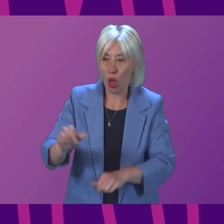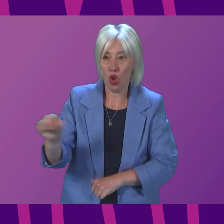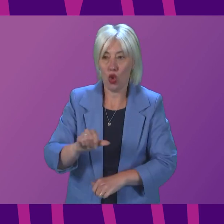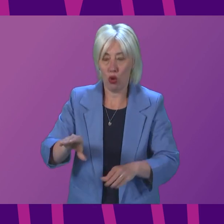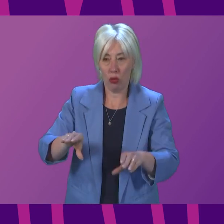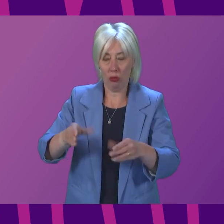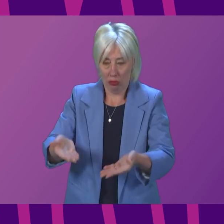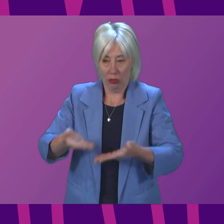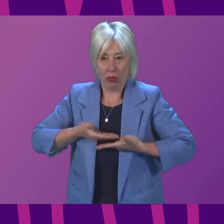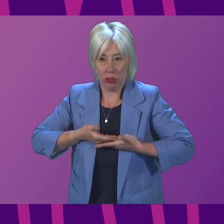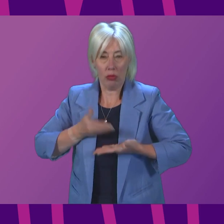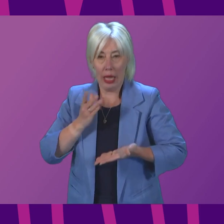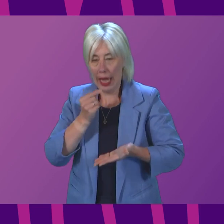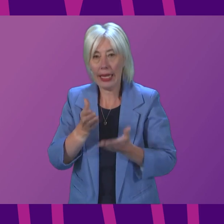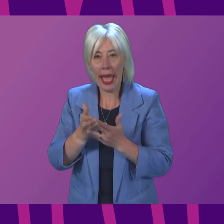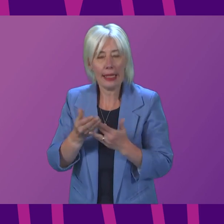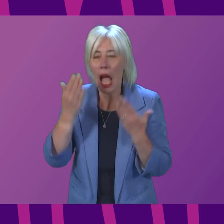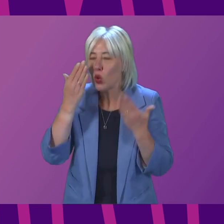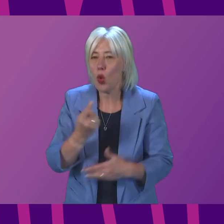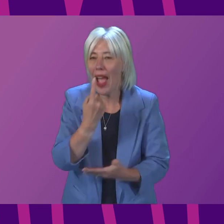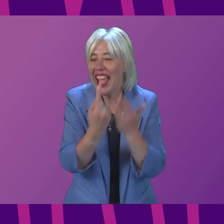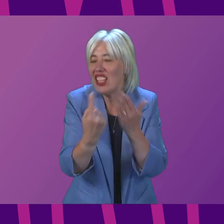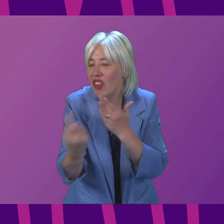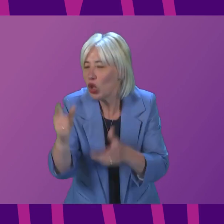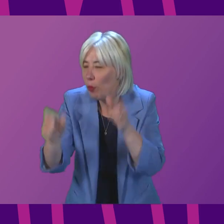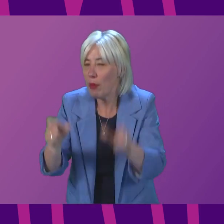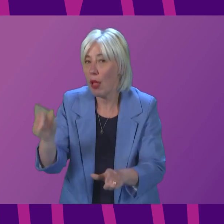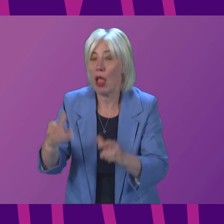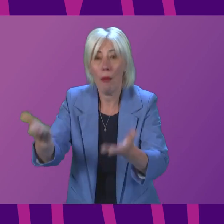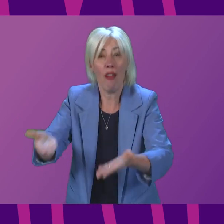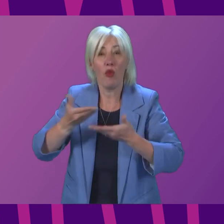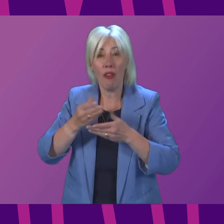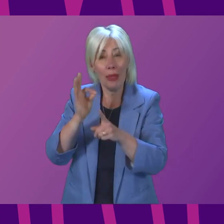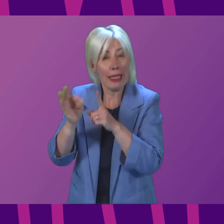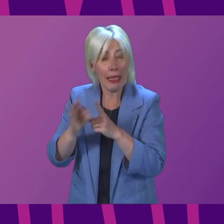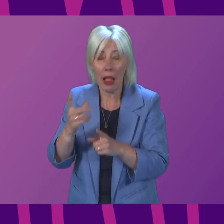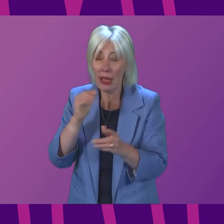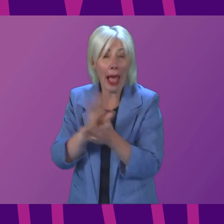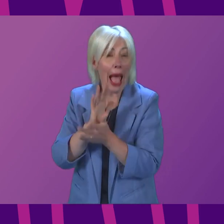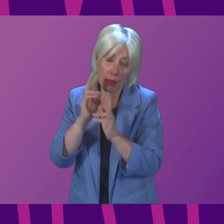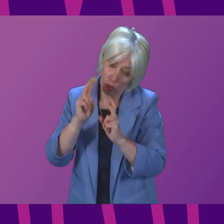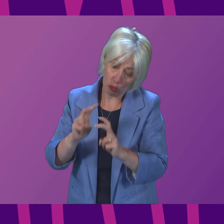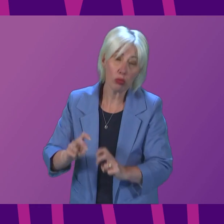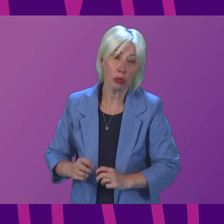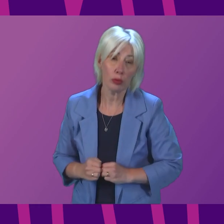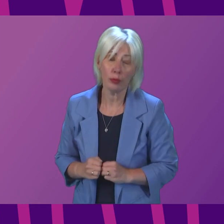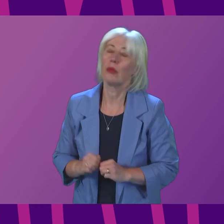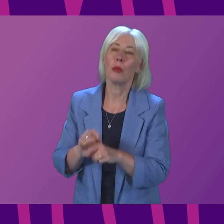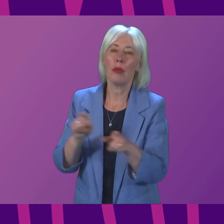get access to that. I cannot comment on individual cases, but if detail is sent to me, I happy to have that looked at. The